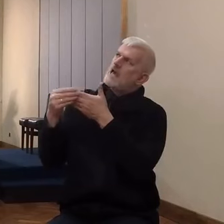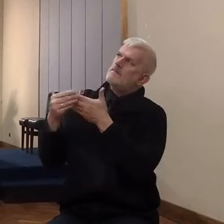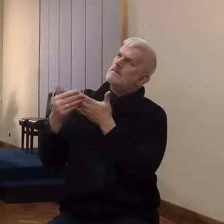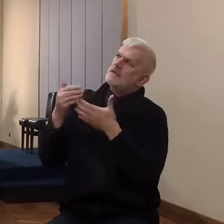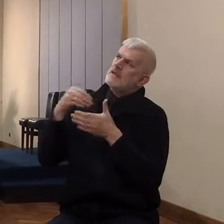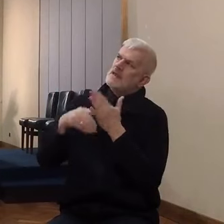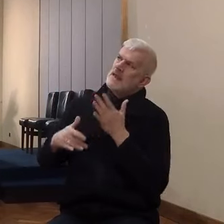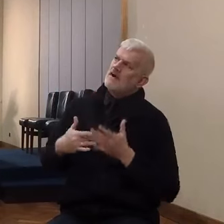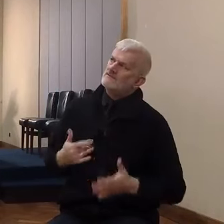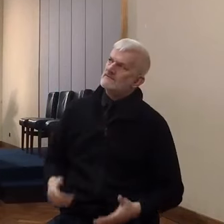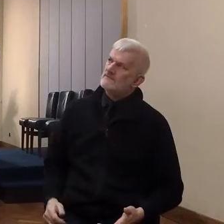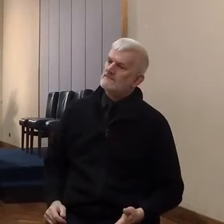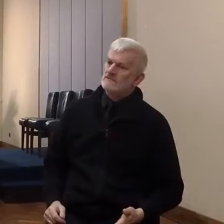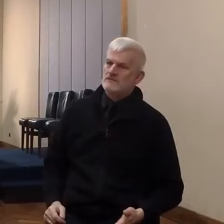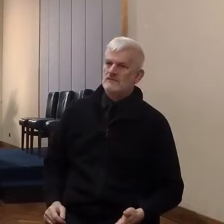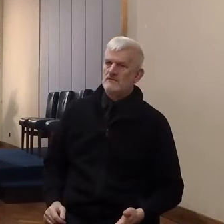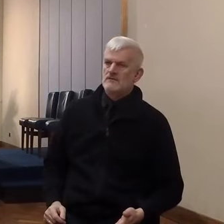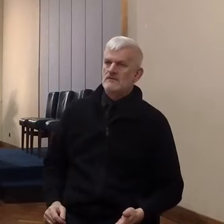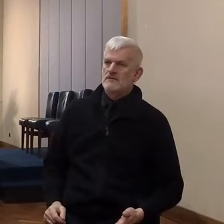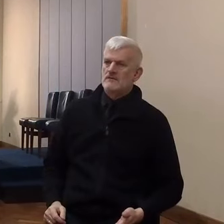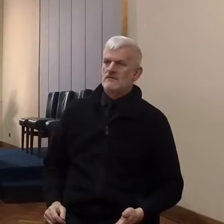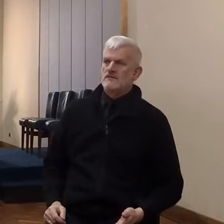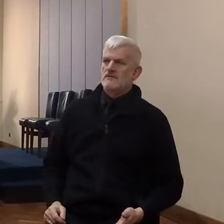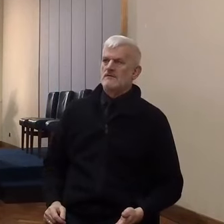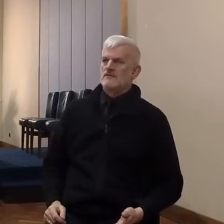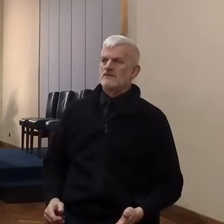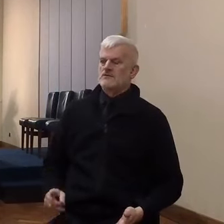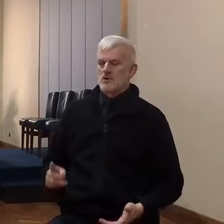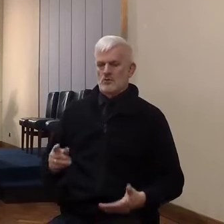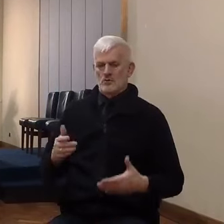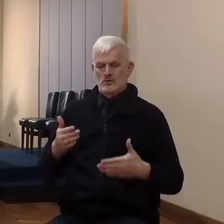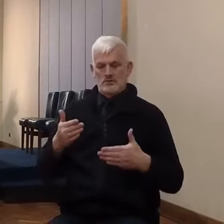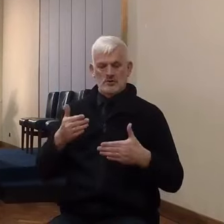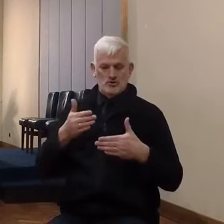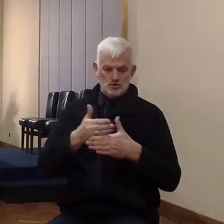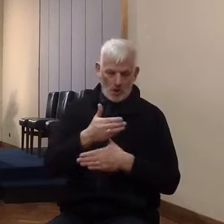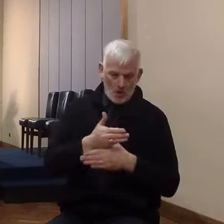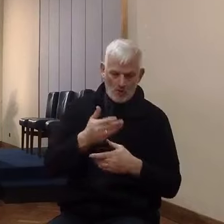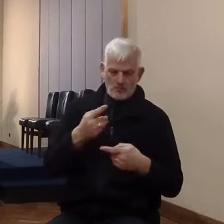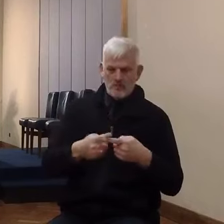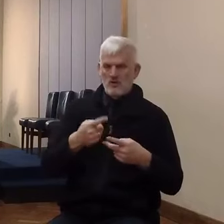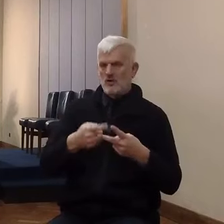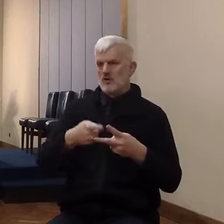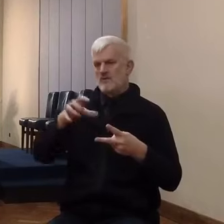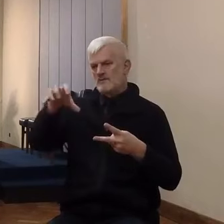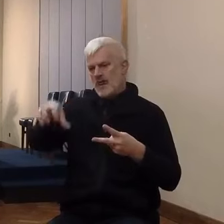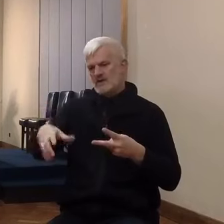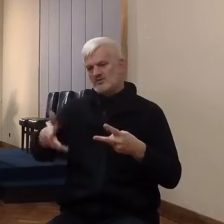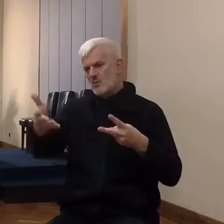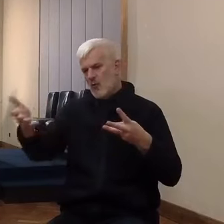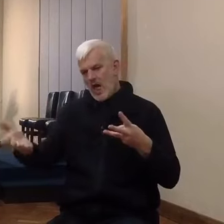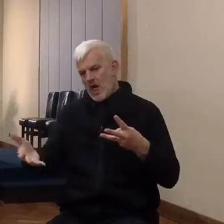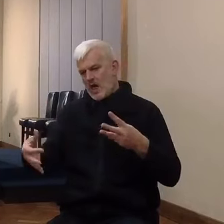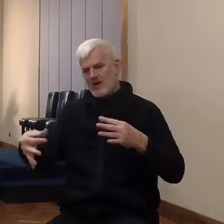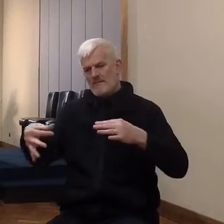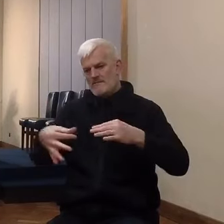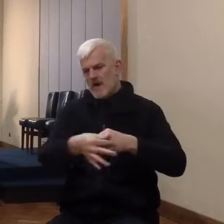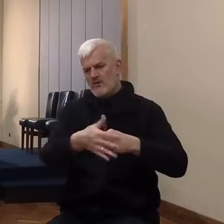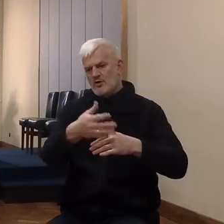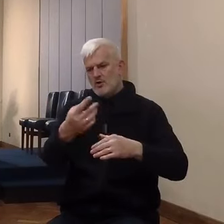do, who we marry, what our career is, where we work so far as possible, is conspiraculate. And we pray that